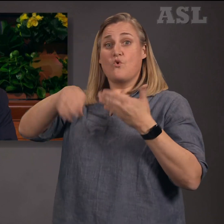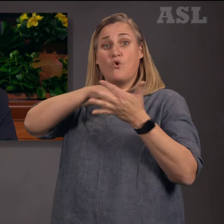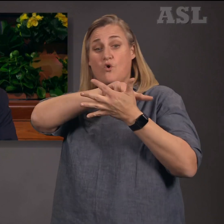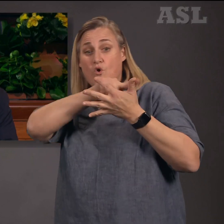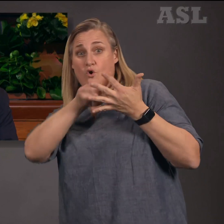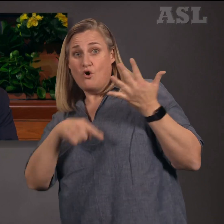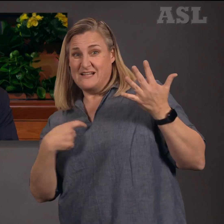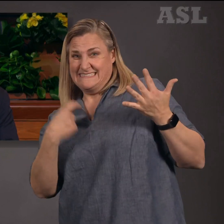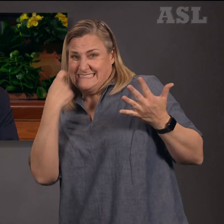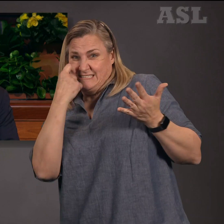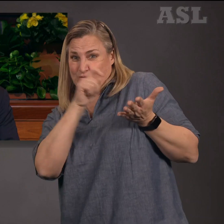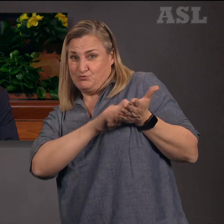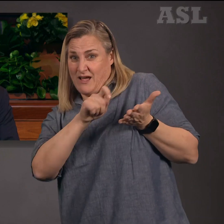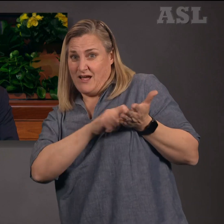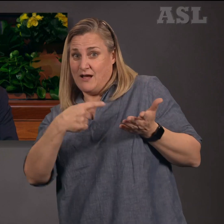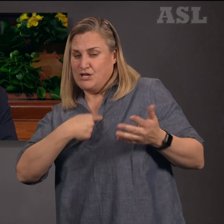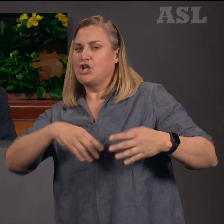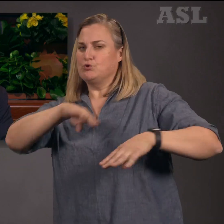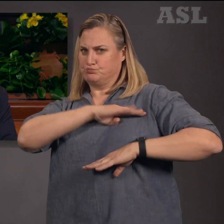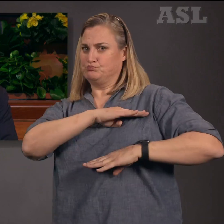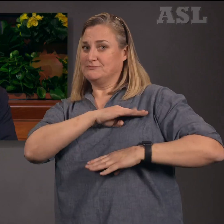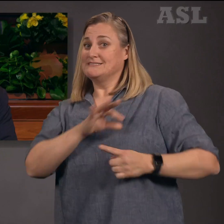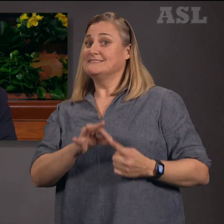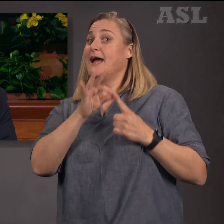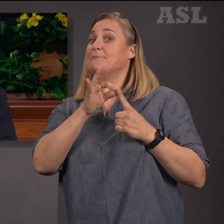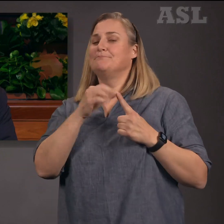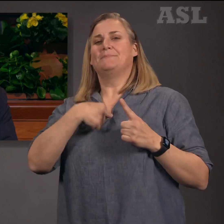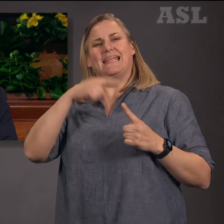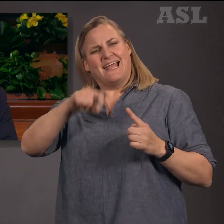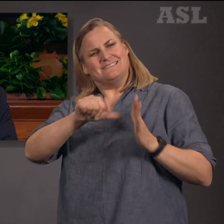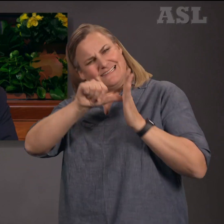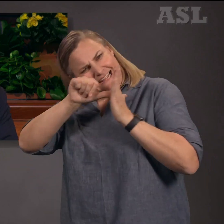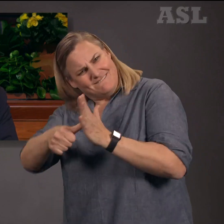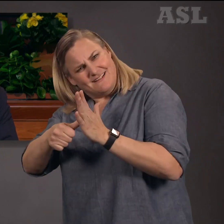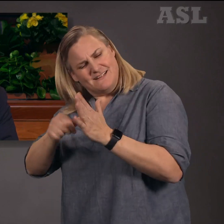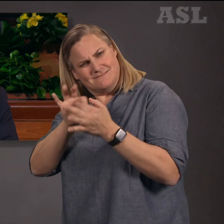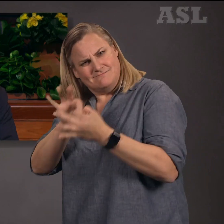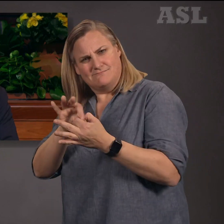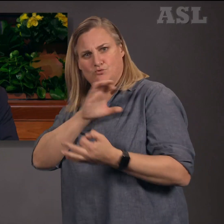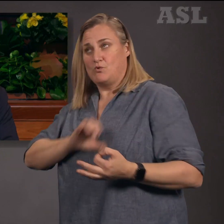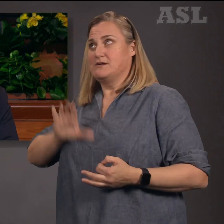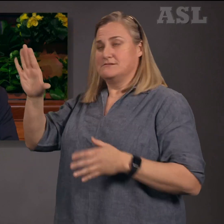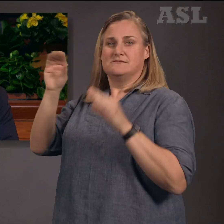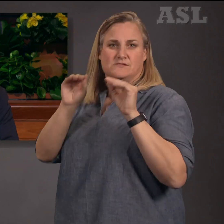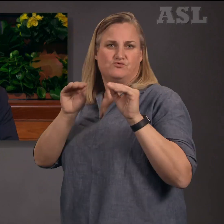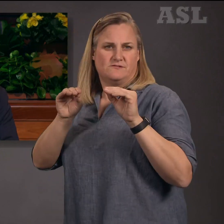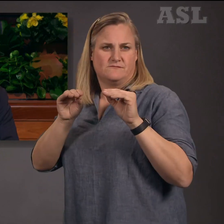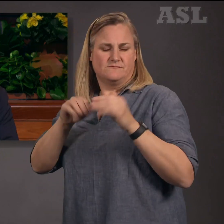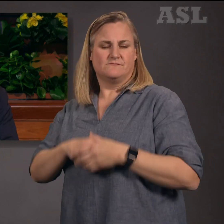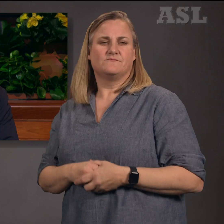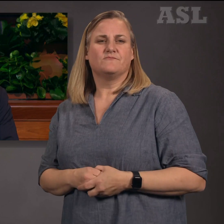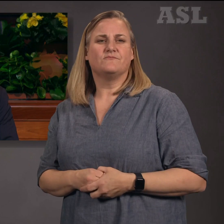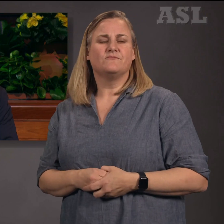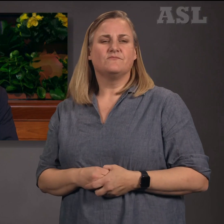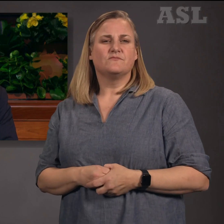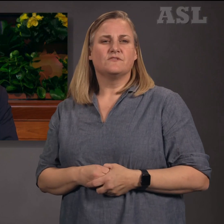sufficeth me, save it be a few words I must speak concerning the doctrine of Christ. How